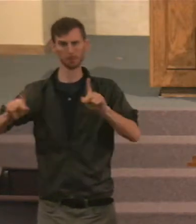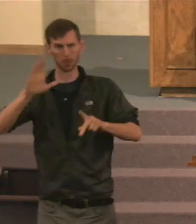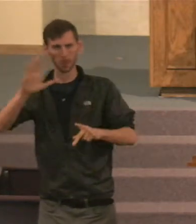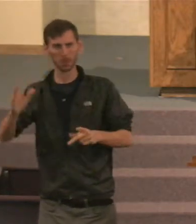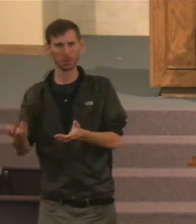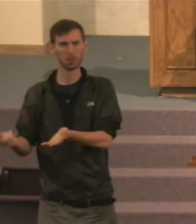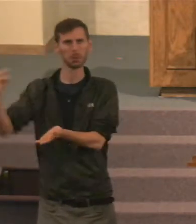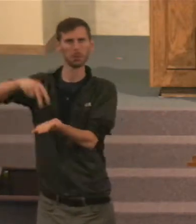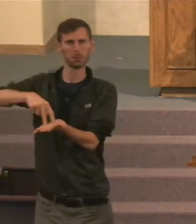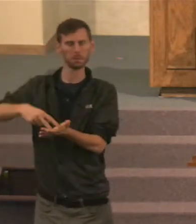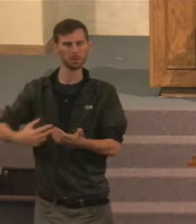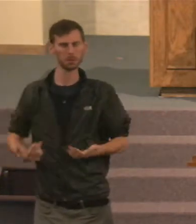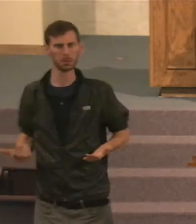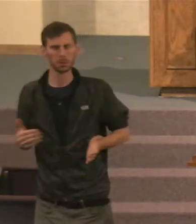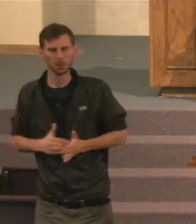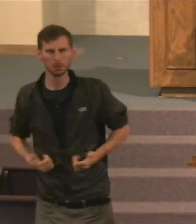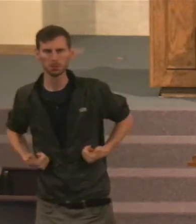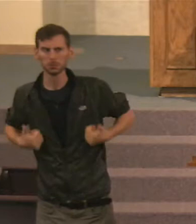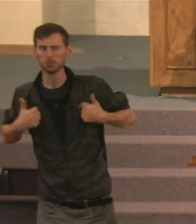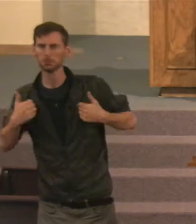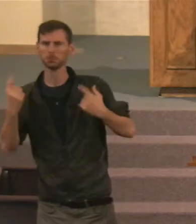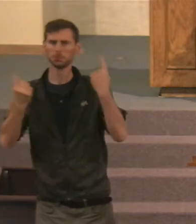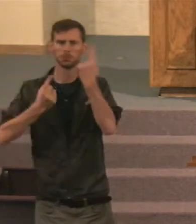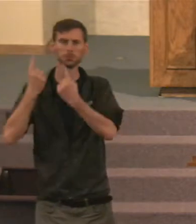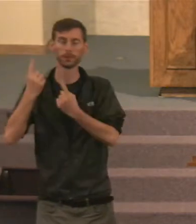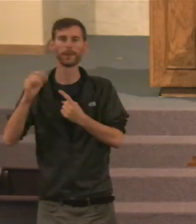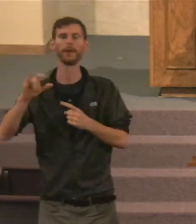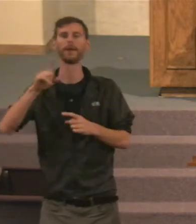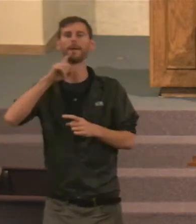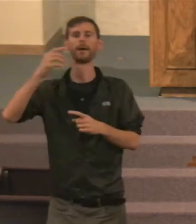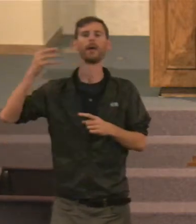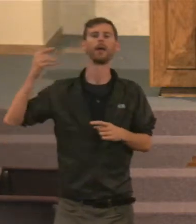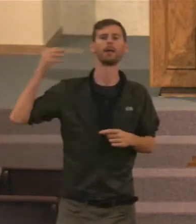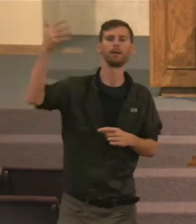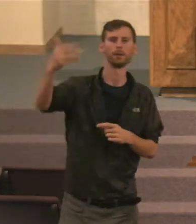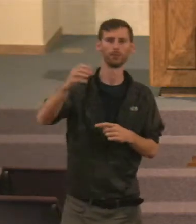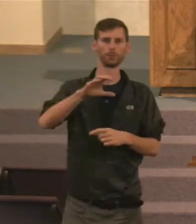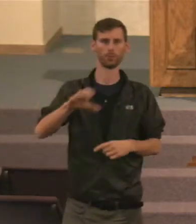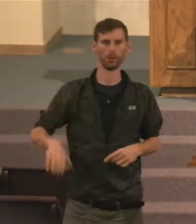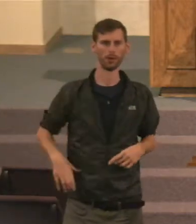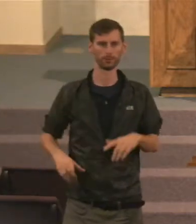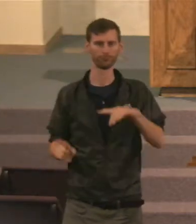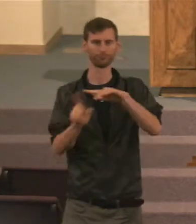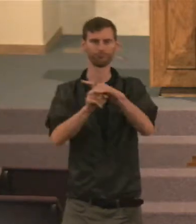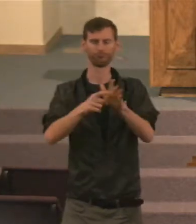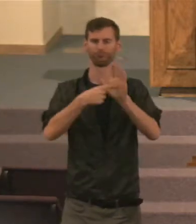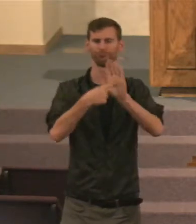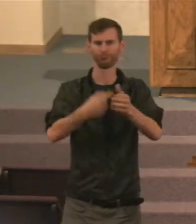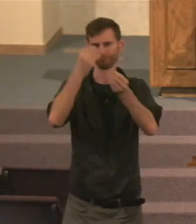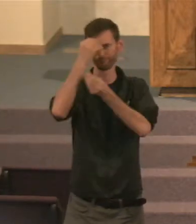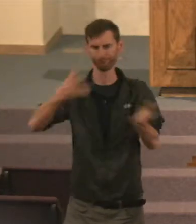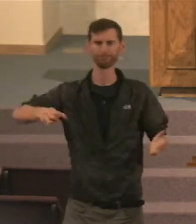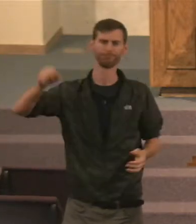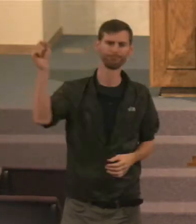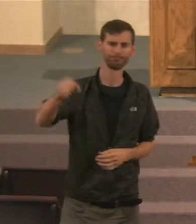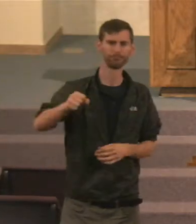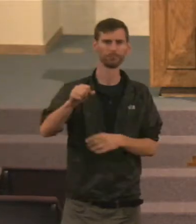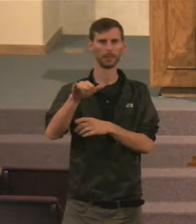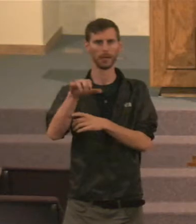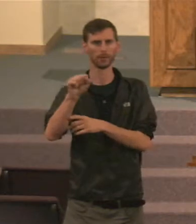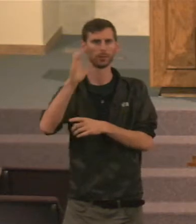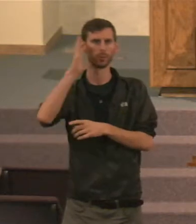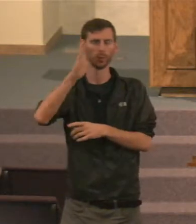one that brought it to light. He's the one that gave us the clear knowledge and understanding that you and I will live forever and ever.